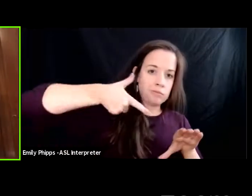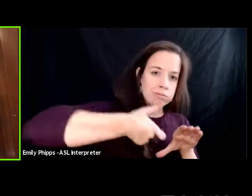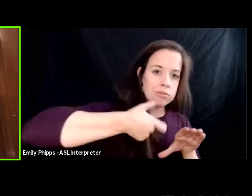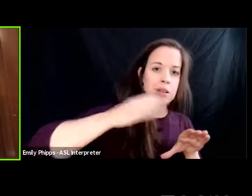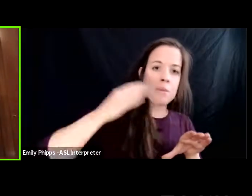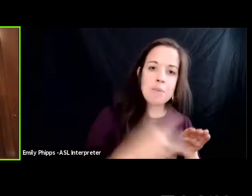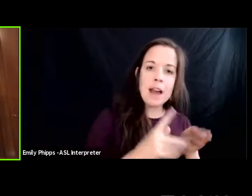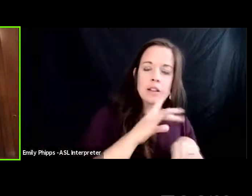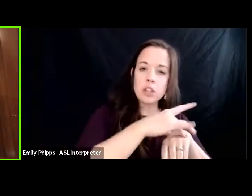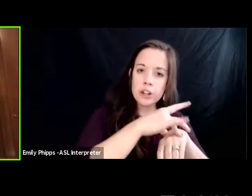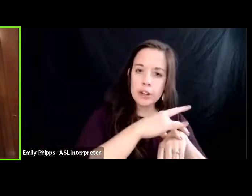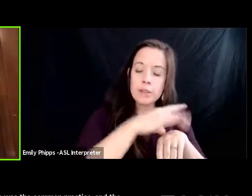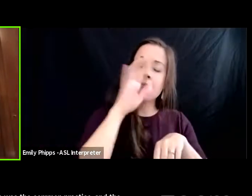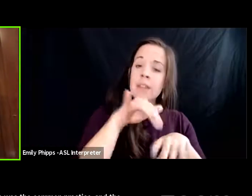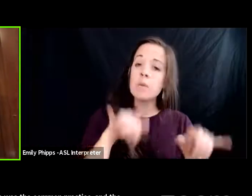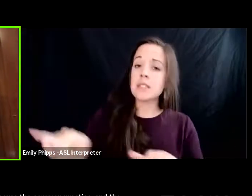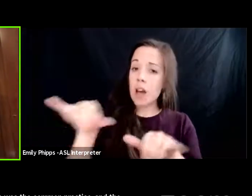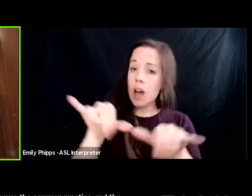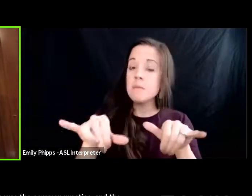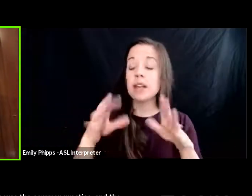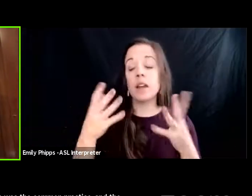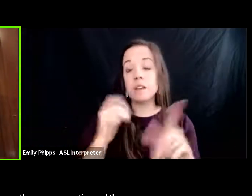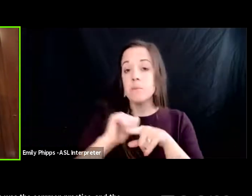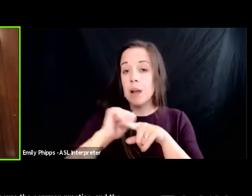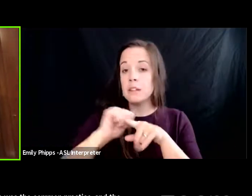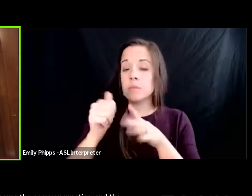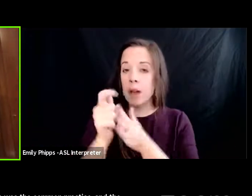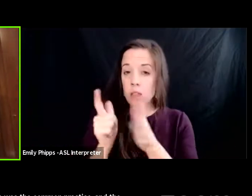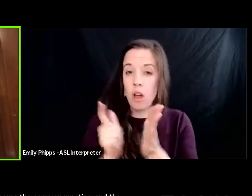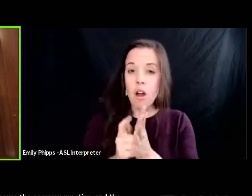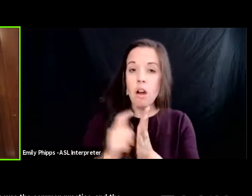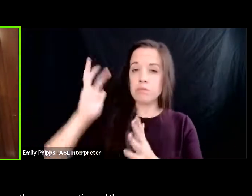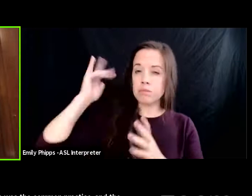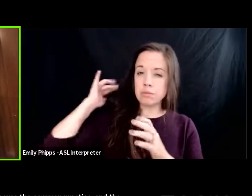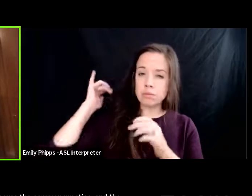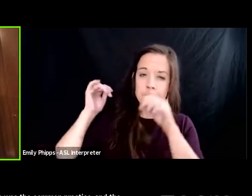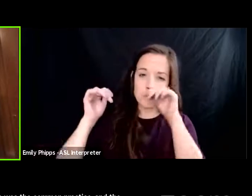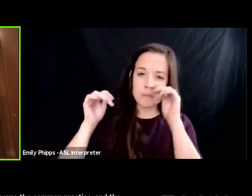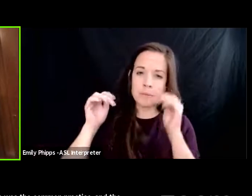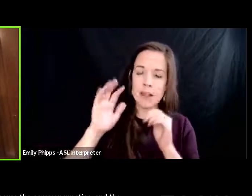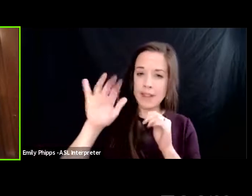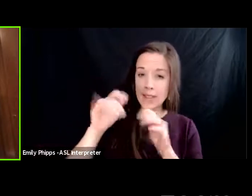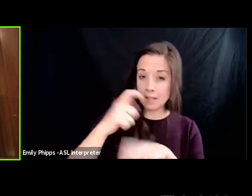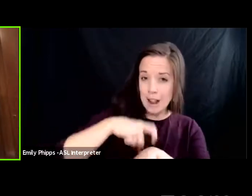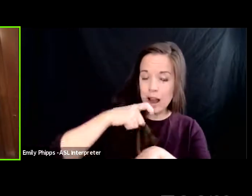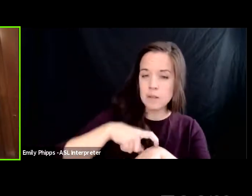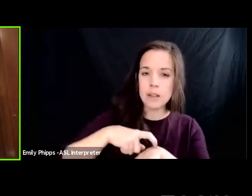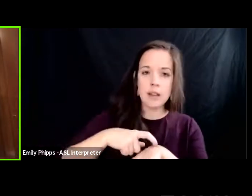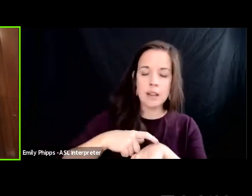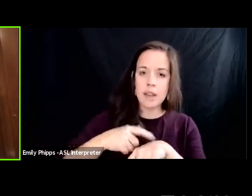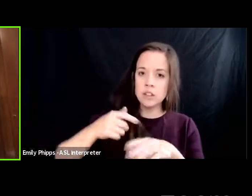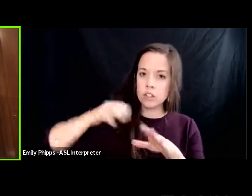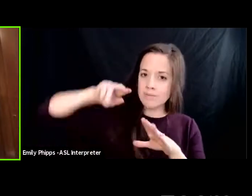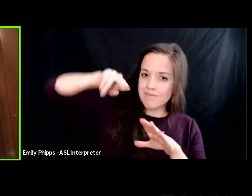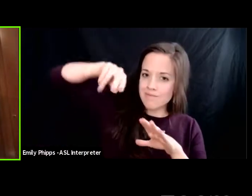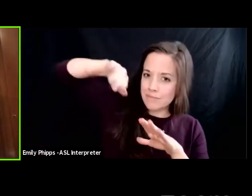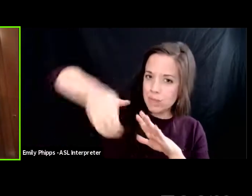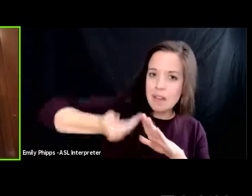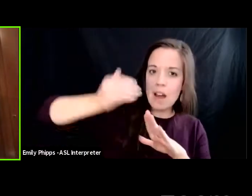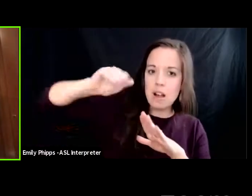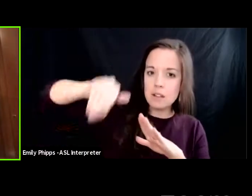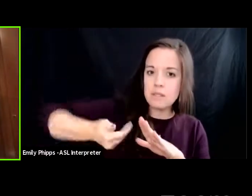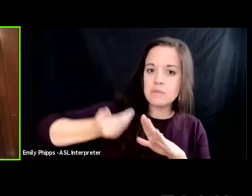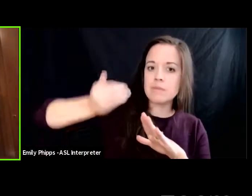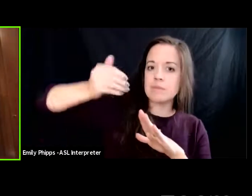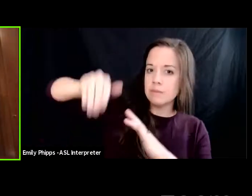practice and the practice by law in the united states at the time they simply dug pits into the earth and dumped